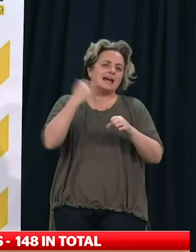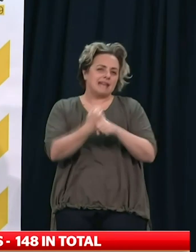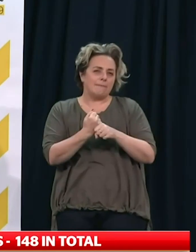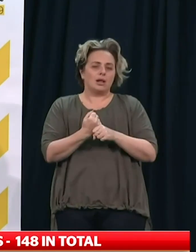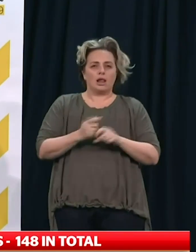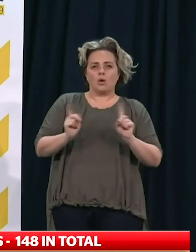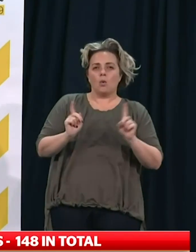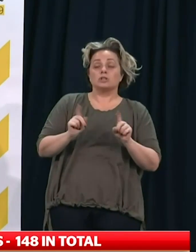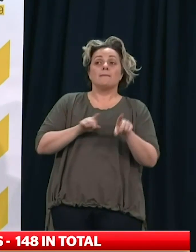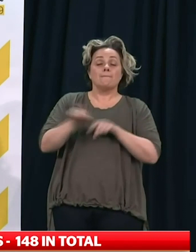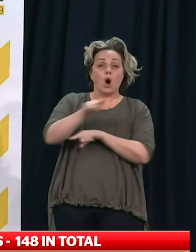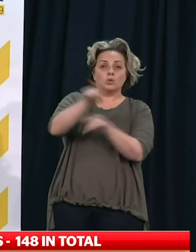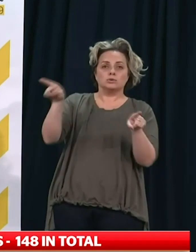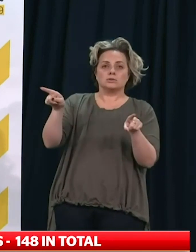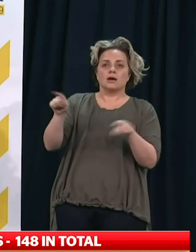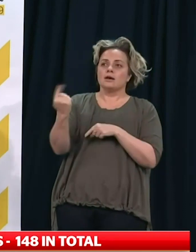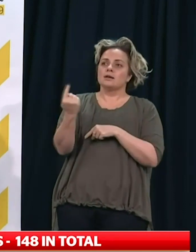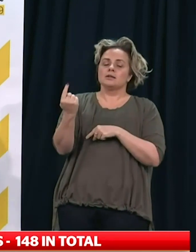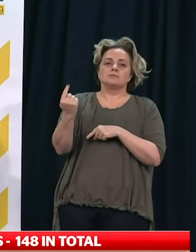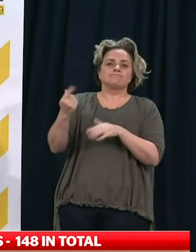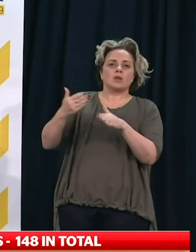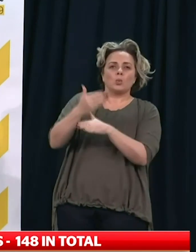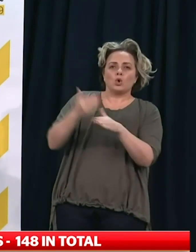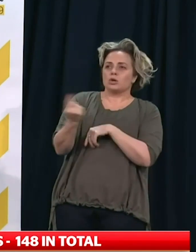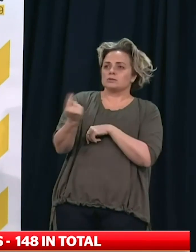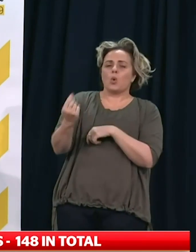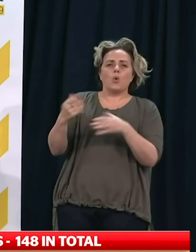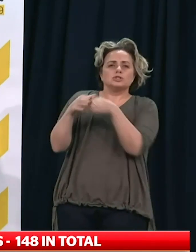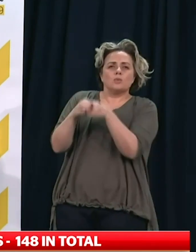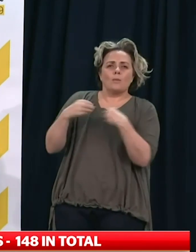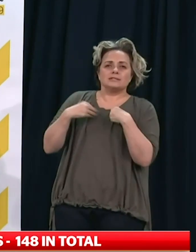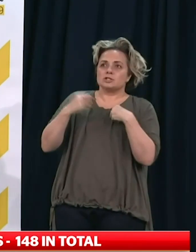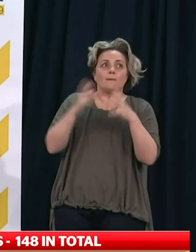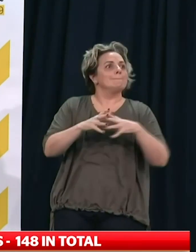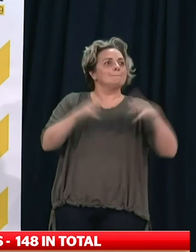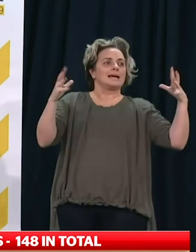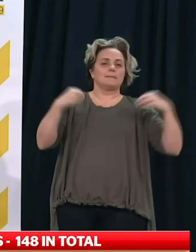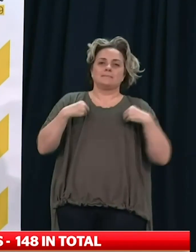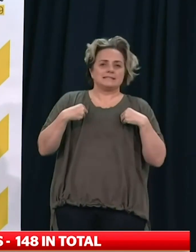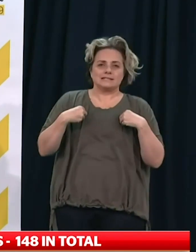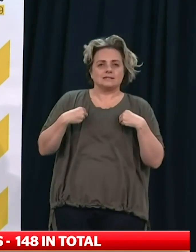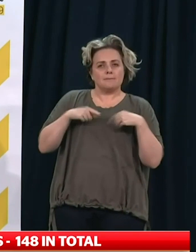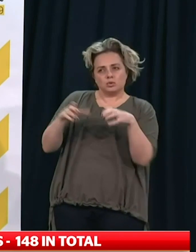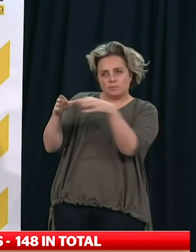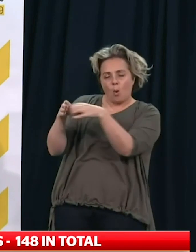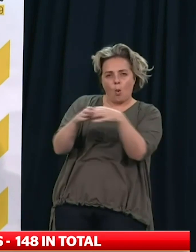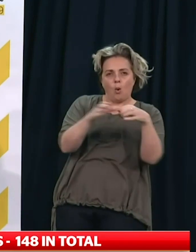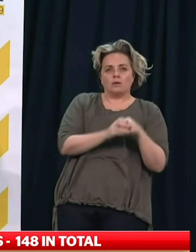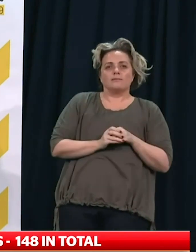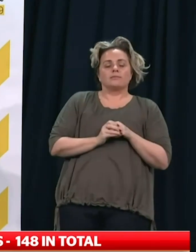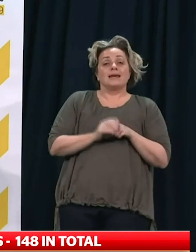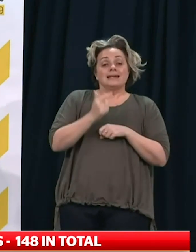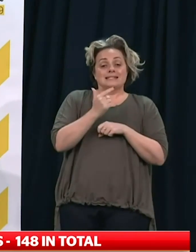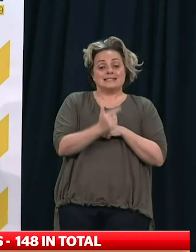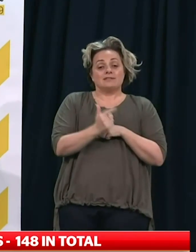vast majority of applicants so far are sole traders or small businesses rather than big companies. Just over 72%